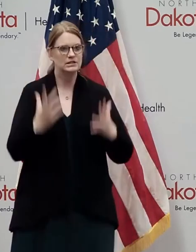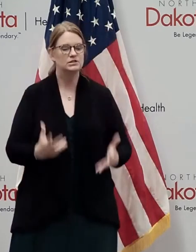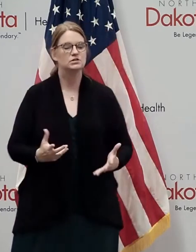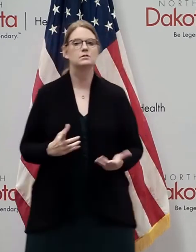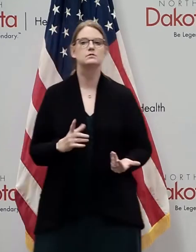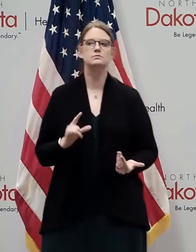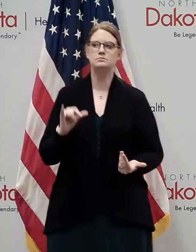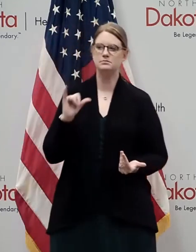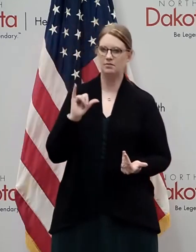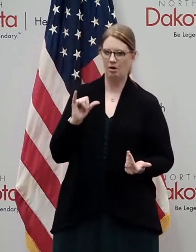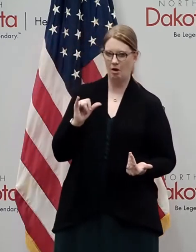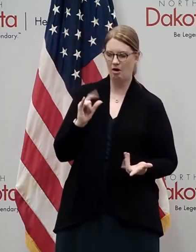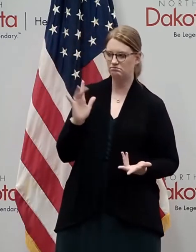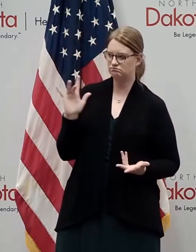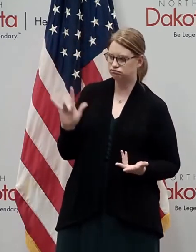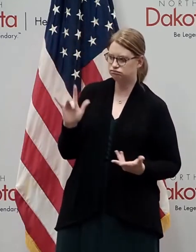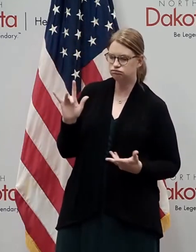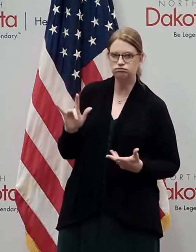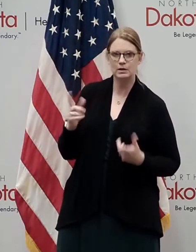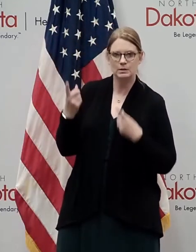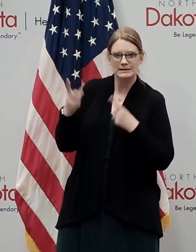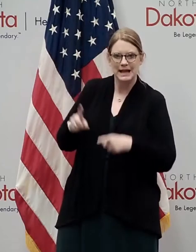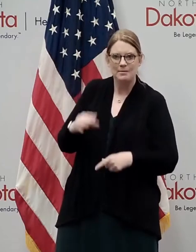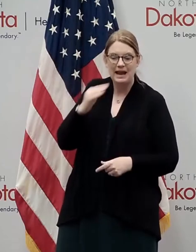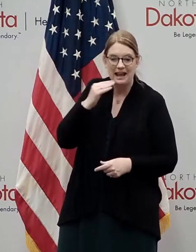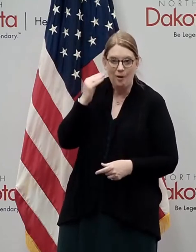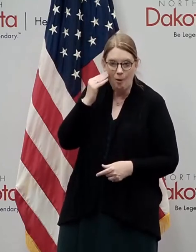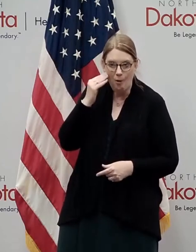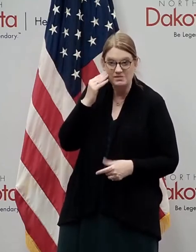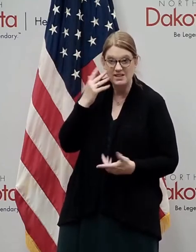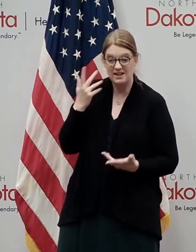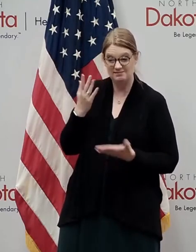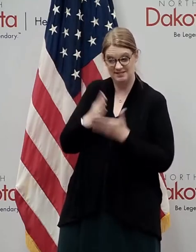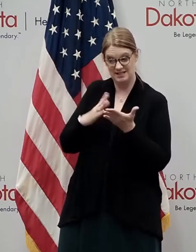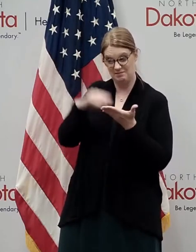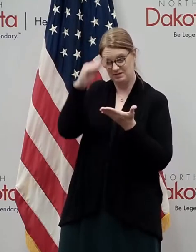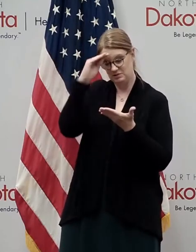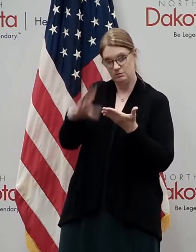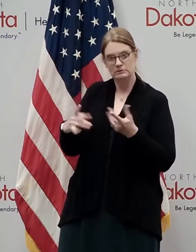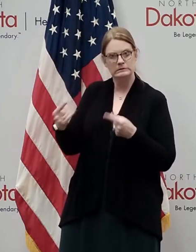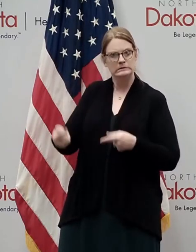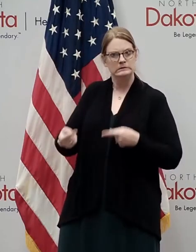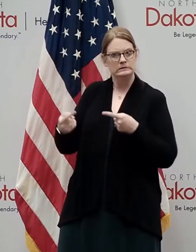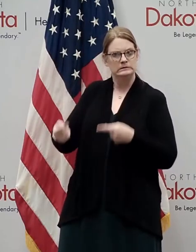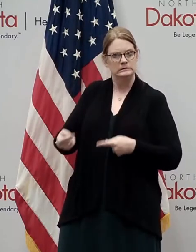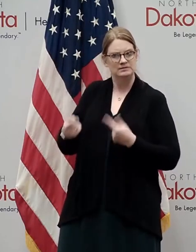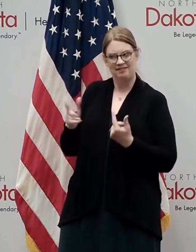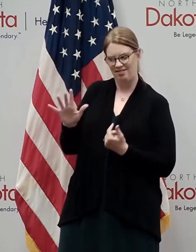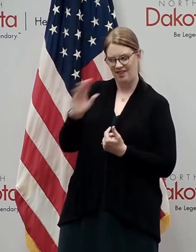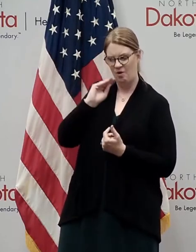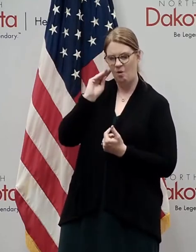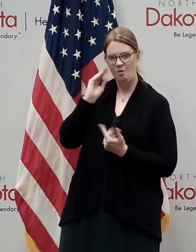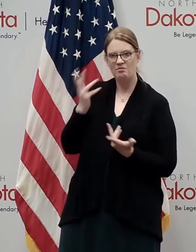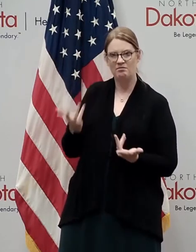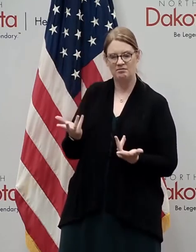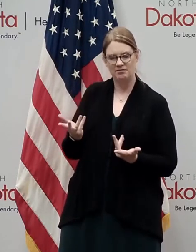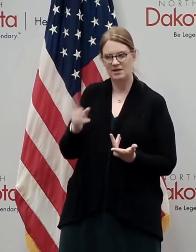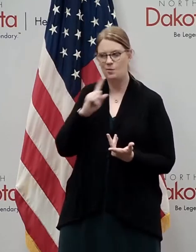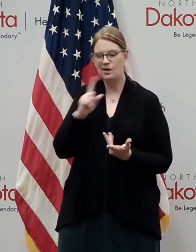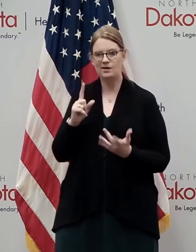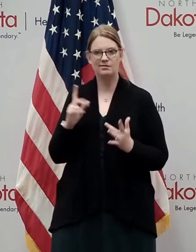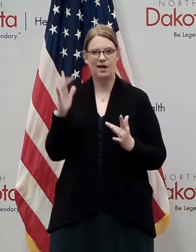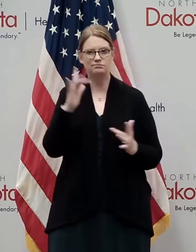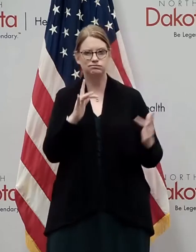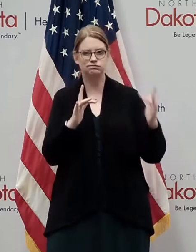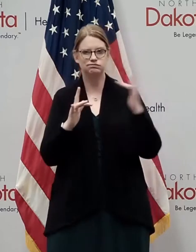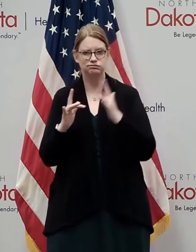create greater empathy of what was going on in the homes and the challenges that some students might have been facing on the home front. So greater empathy by